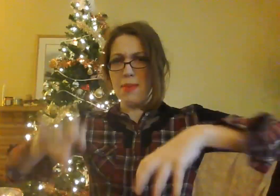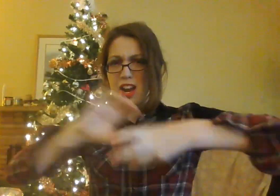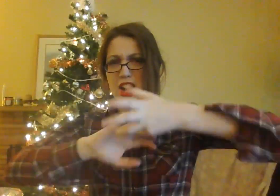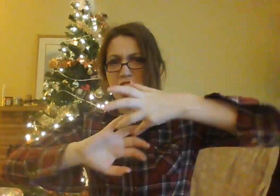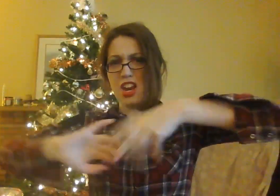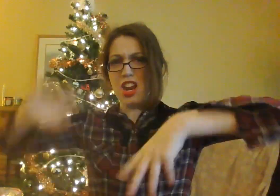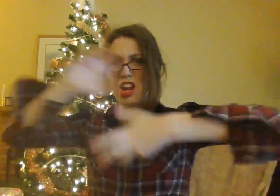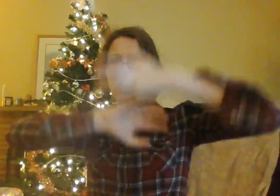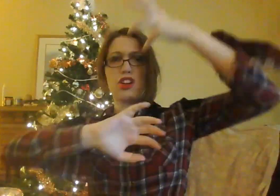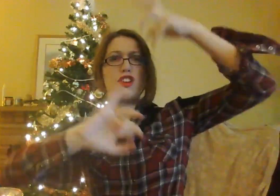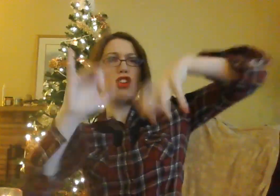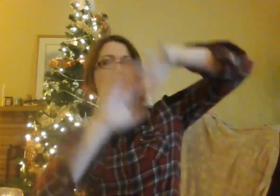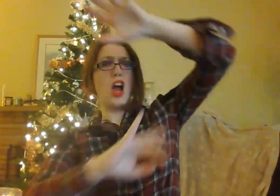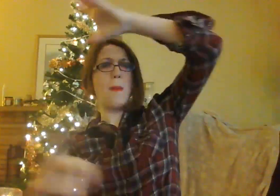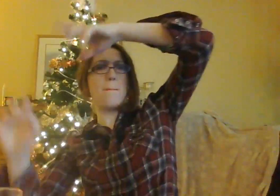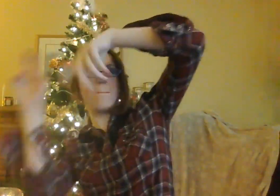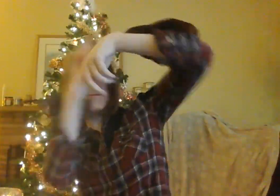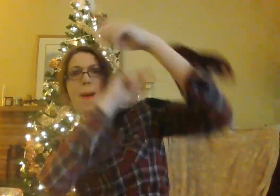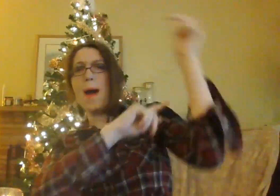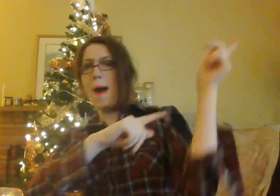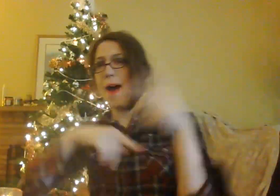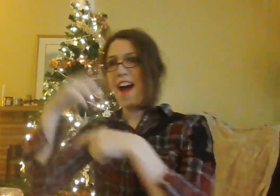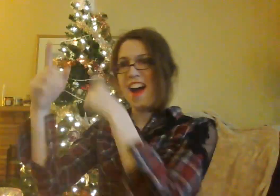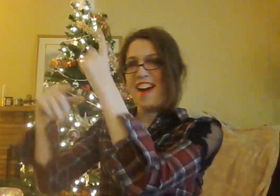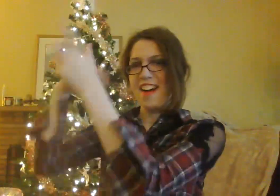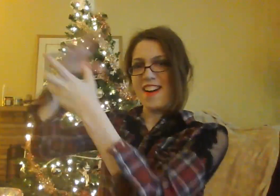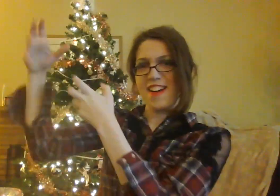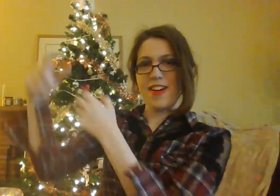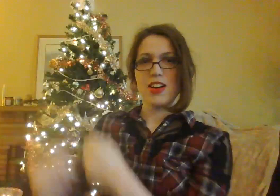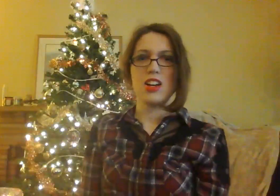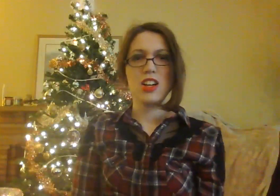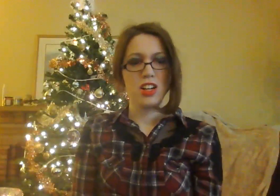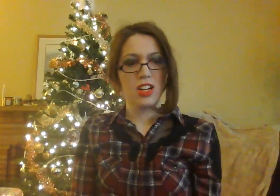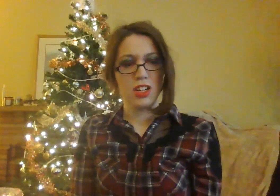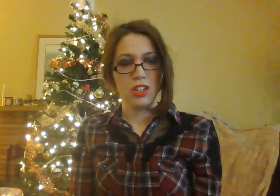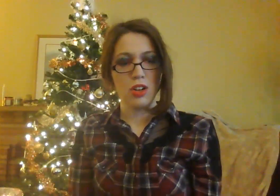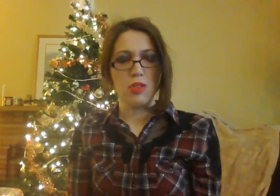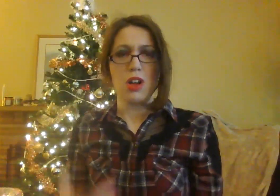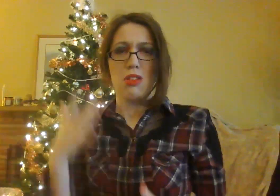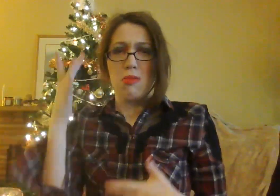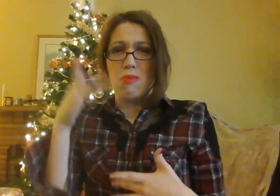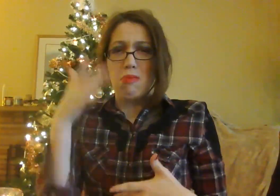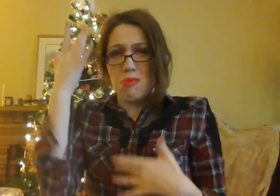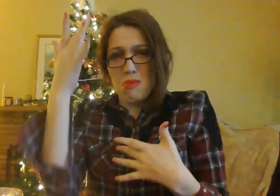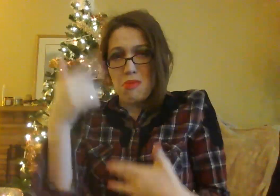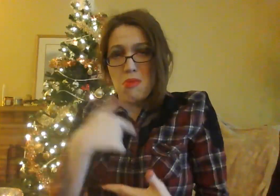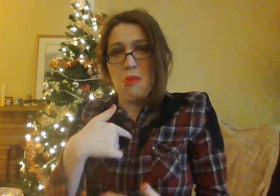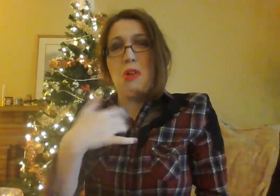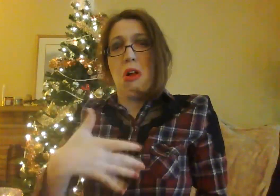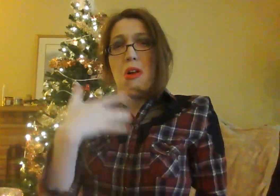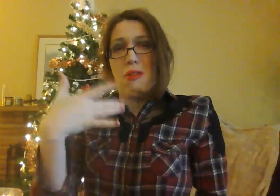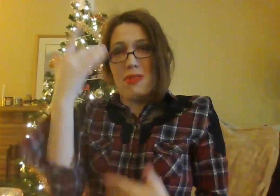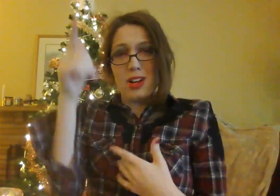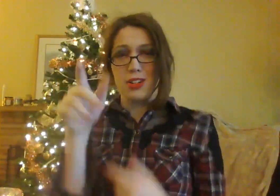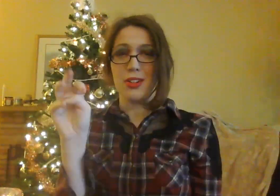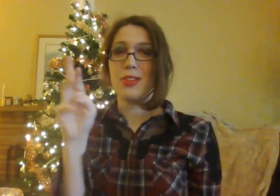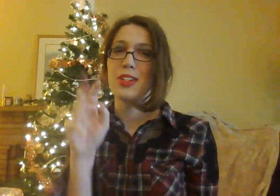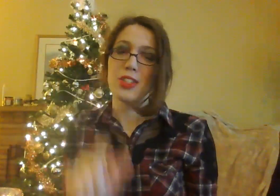in tangled up knots. You nauseate me, Mr. Grinch.